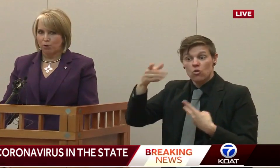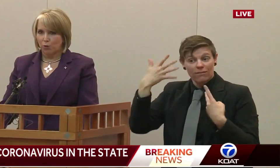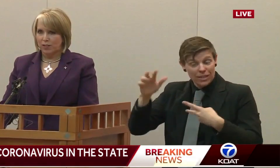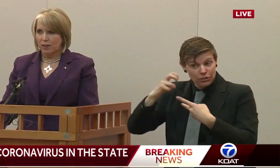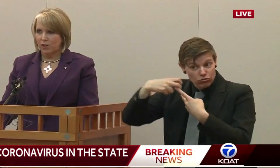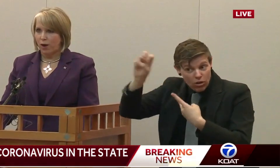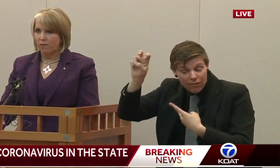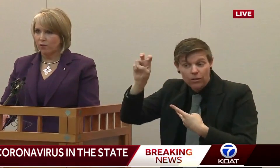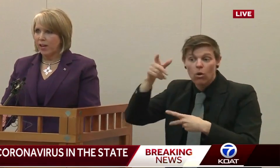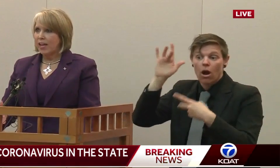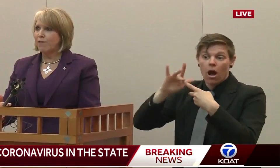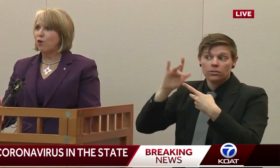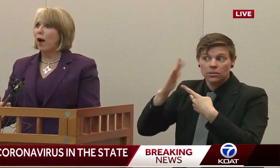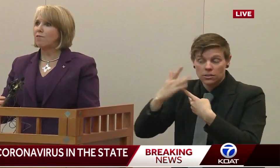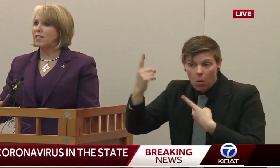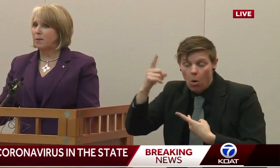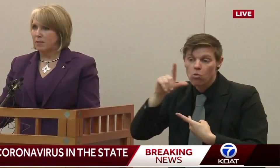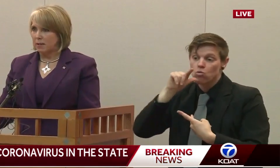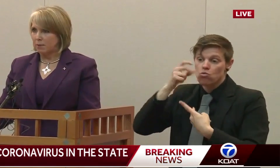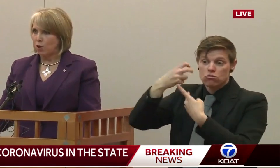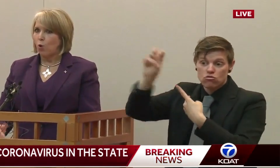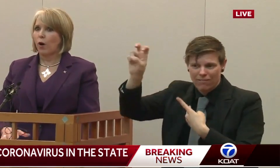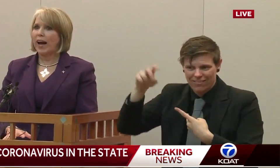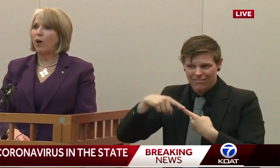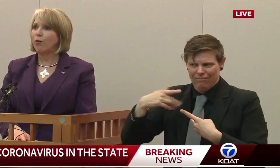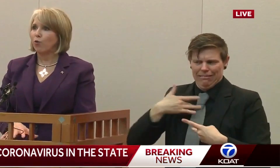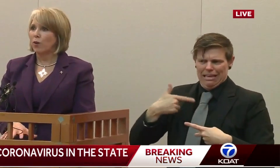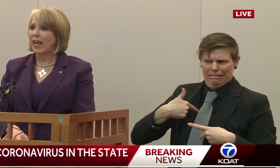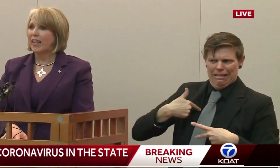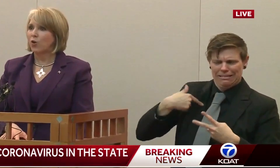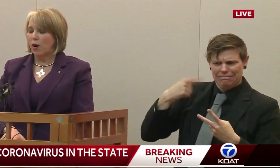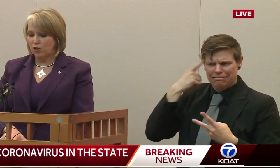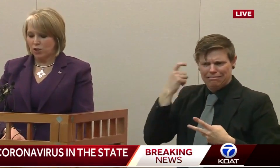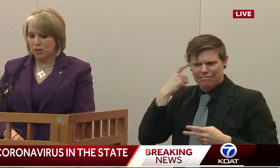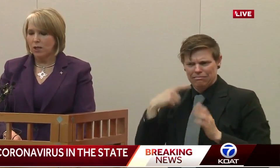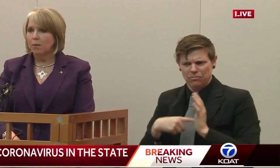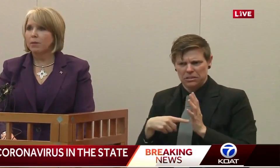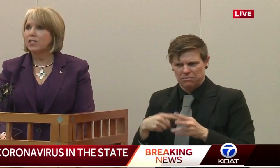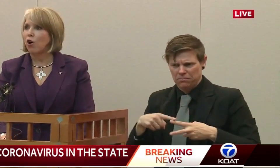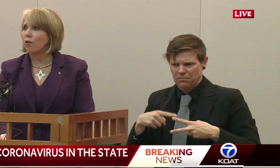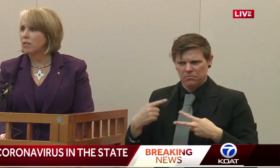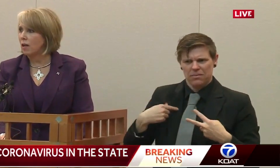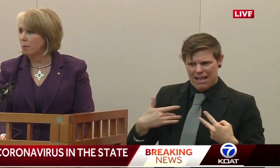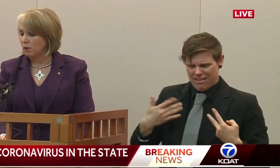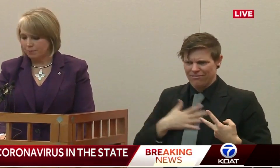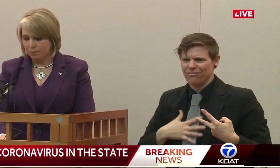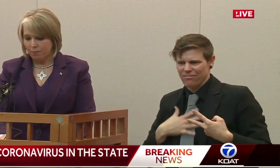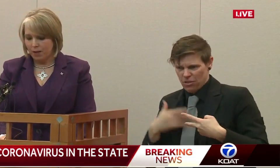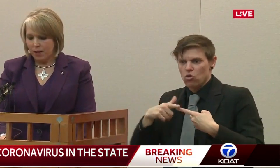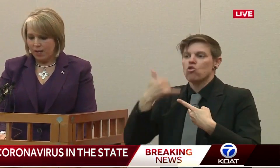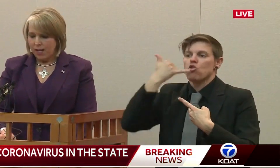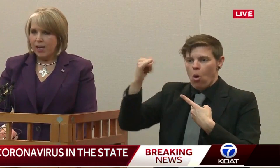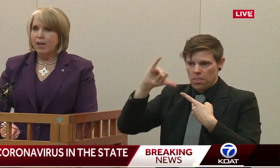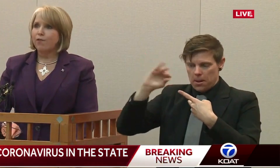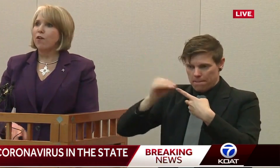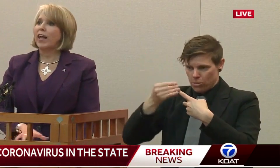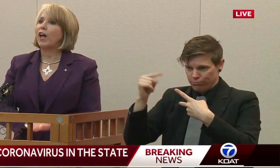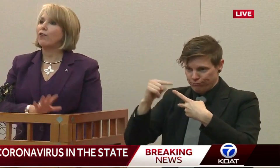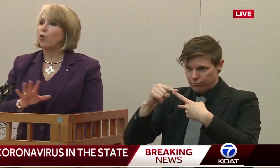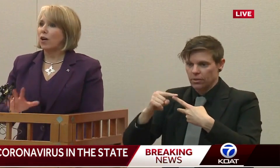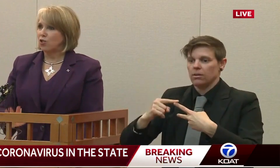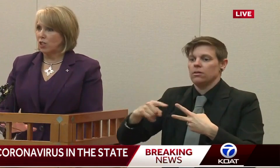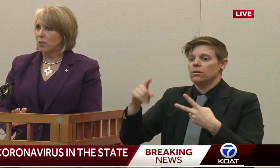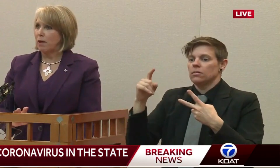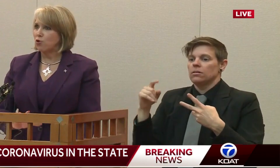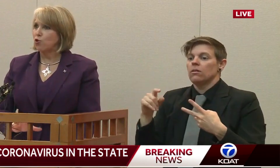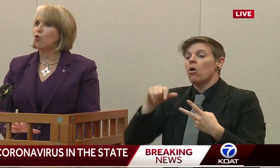with someone who has recently traveled, if you have symptoms or health related questions, please call this number. If you've